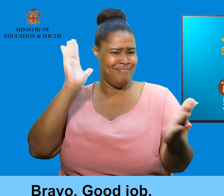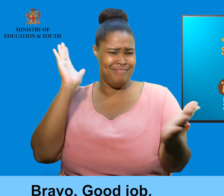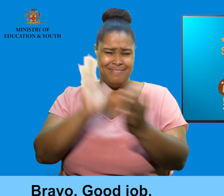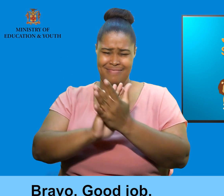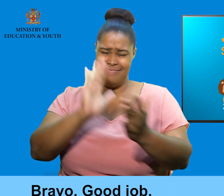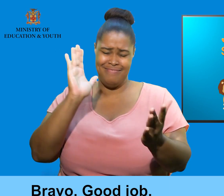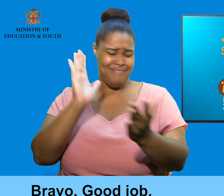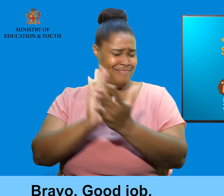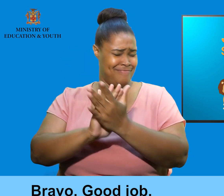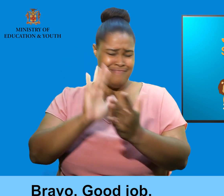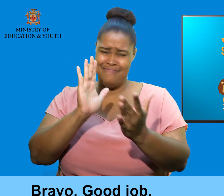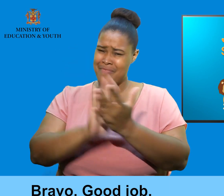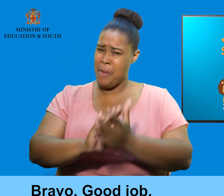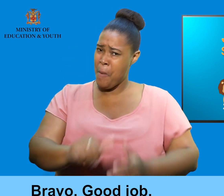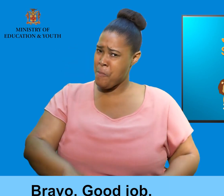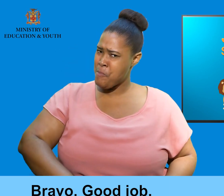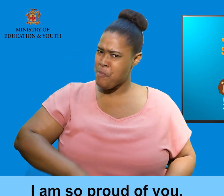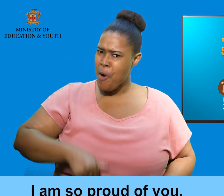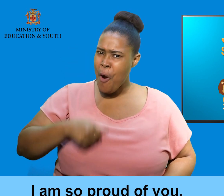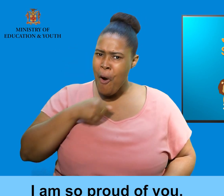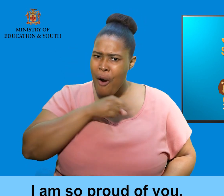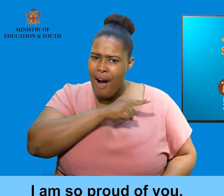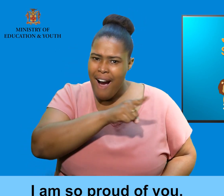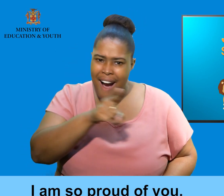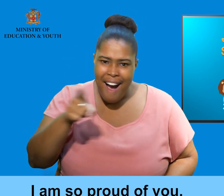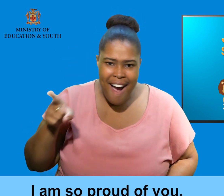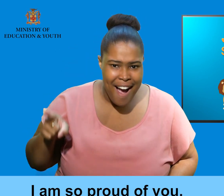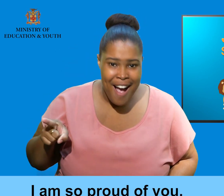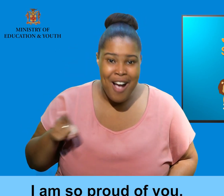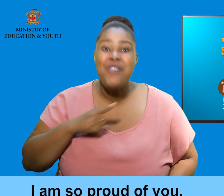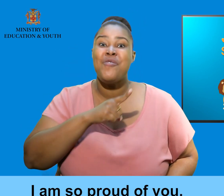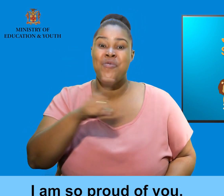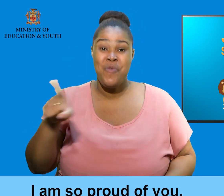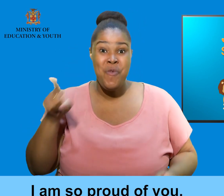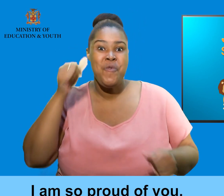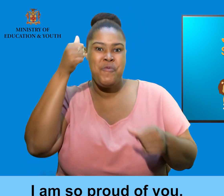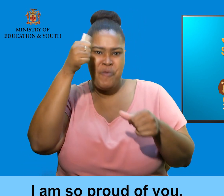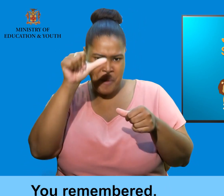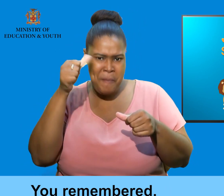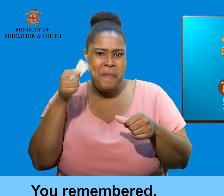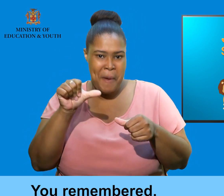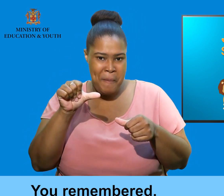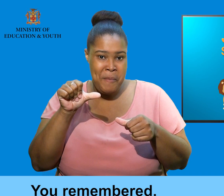Bravo. Good job. I'm so proud of you. You remembered.